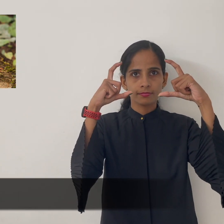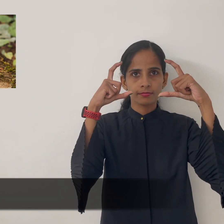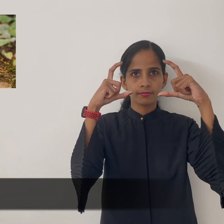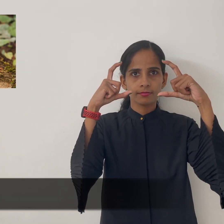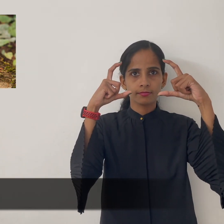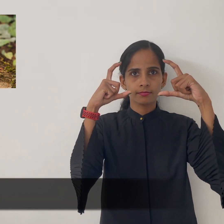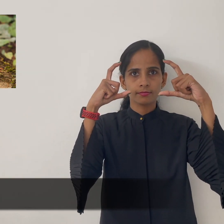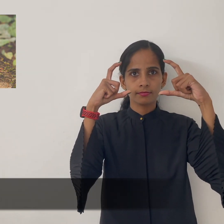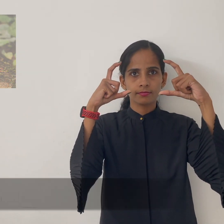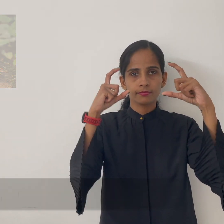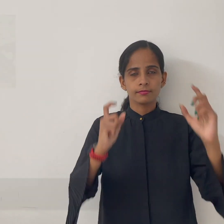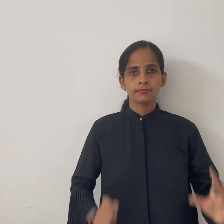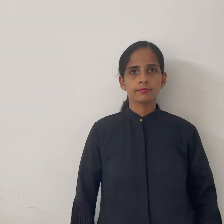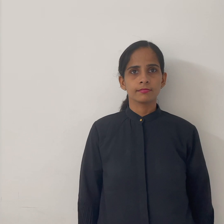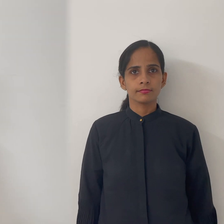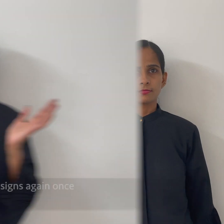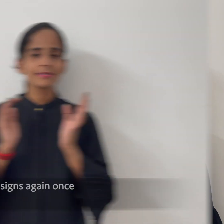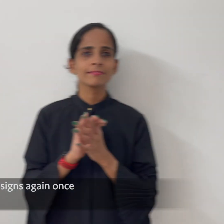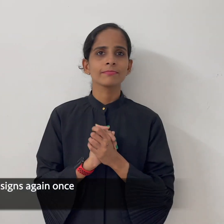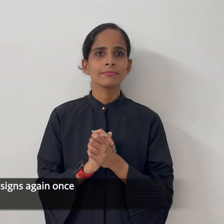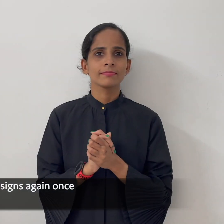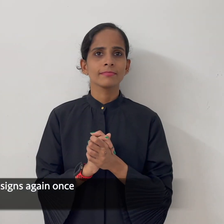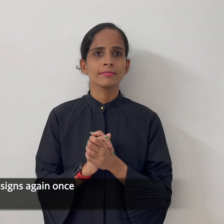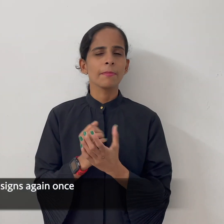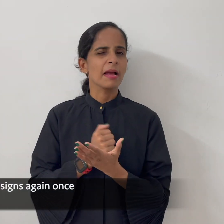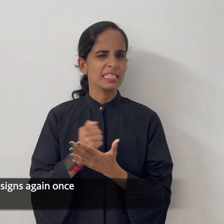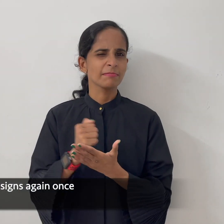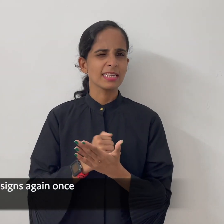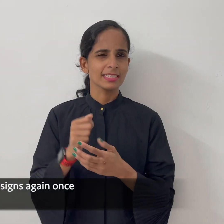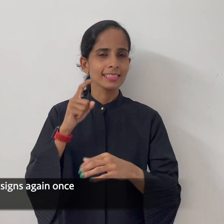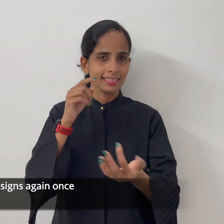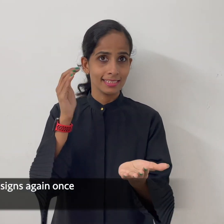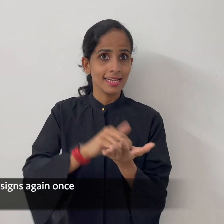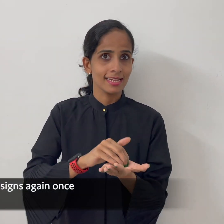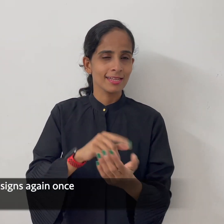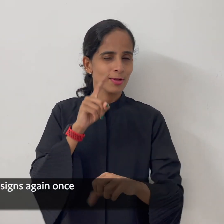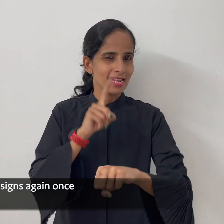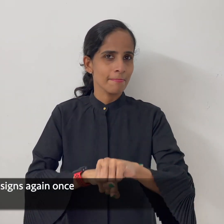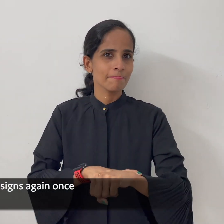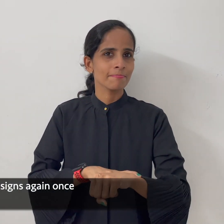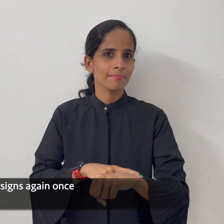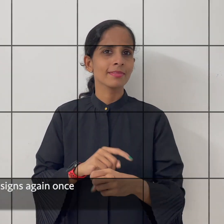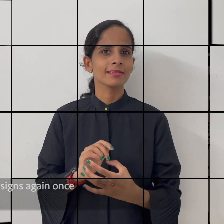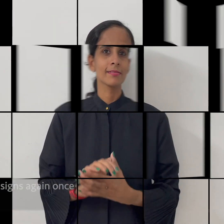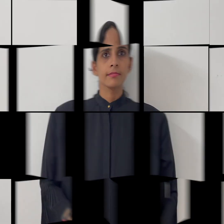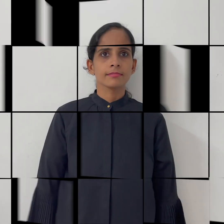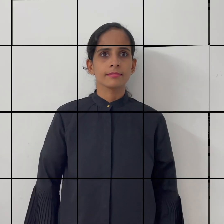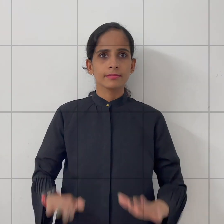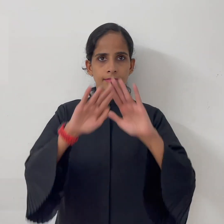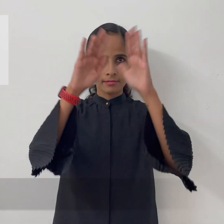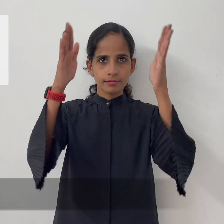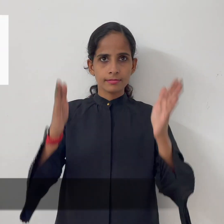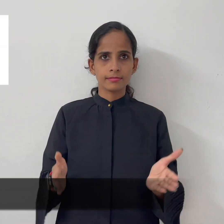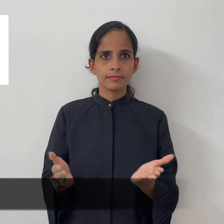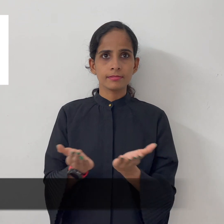camera let's all practice the signs again once speakers